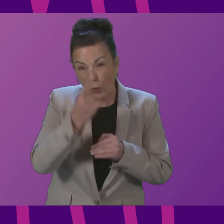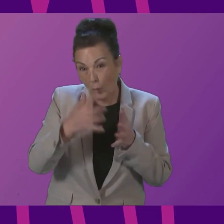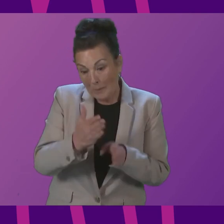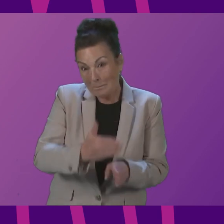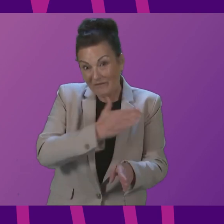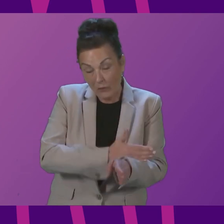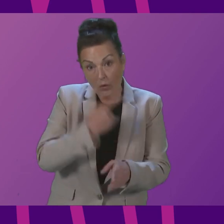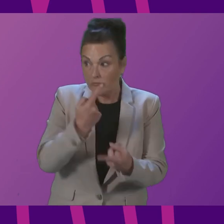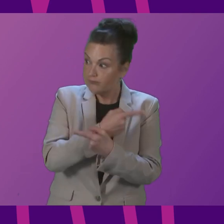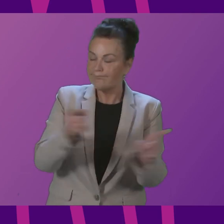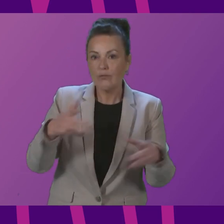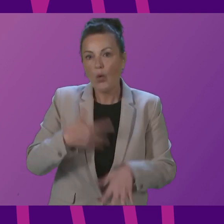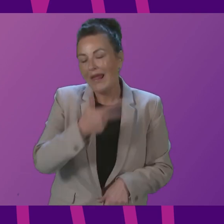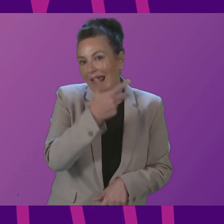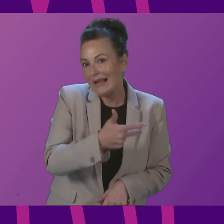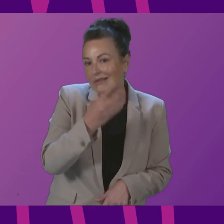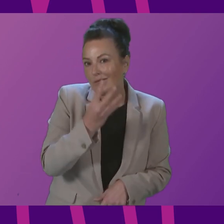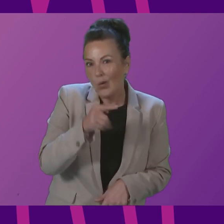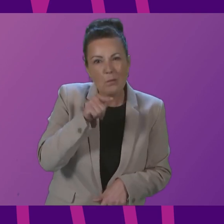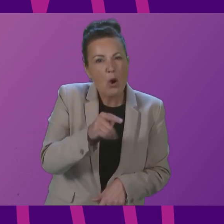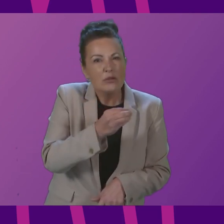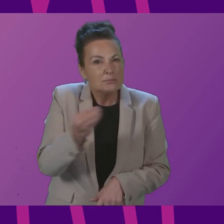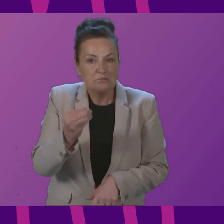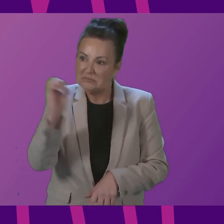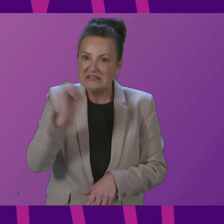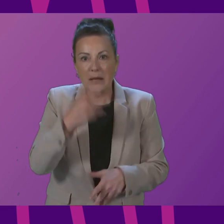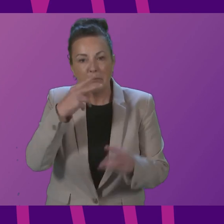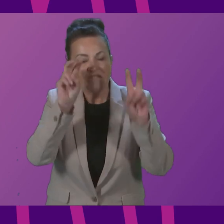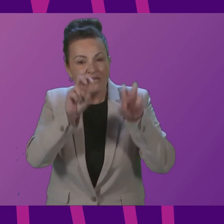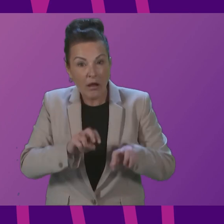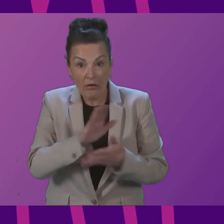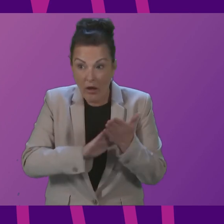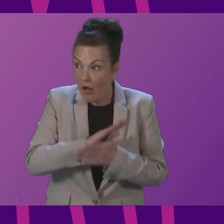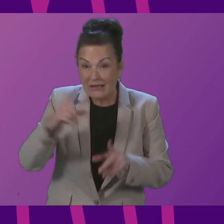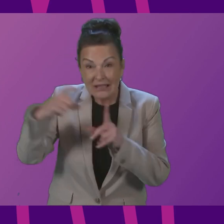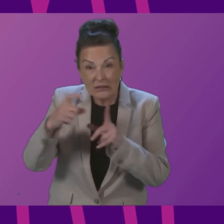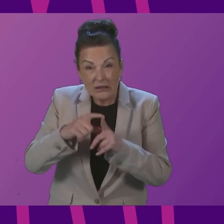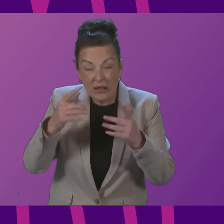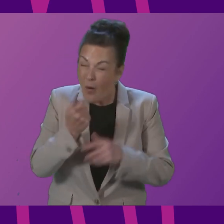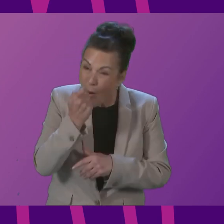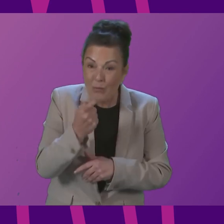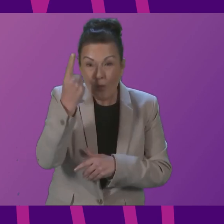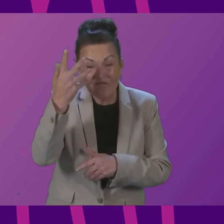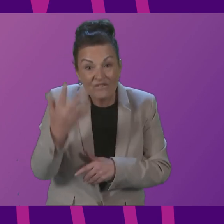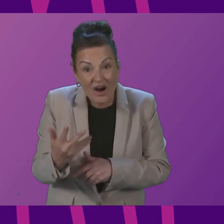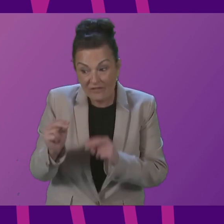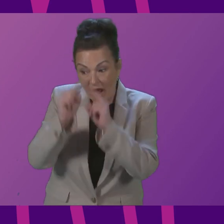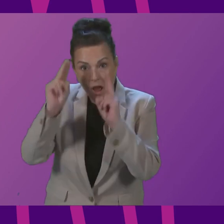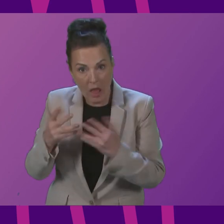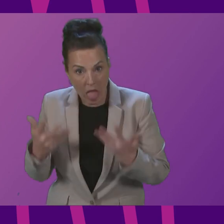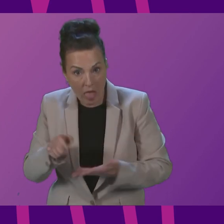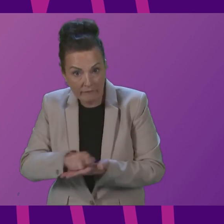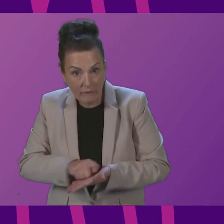% of households had filled in the census In Dundee almost a fifth of households hadn't completed it In Glasgow